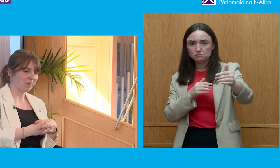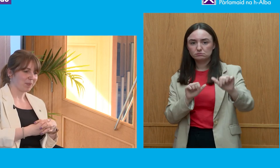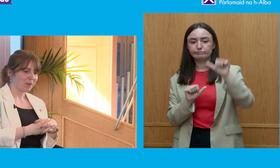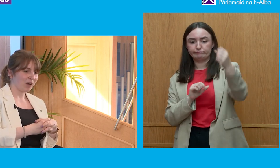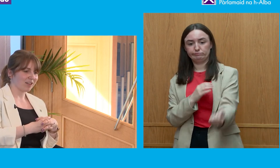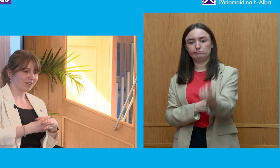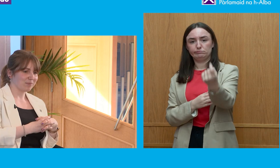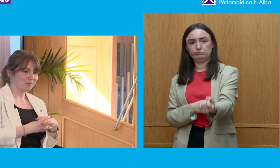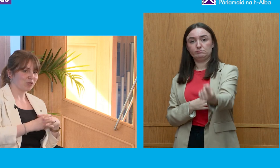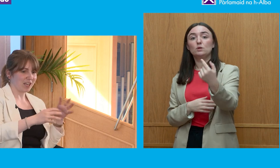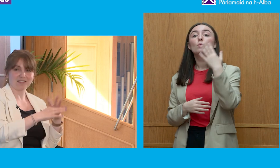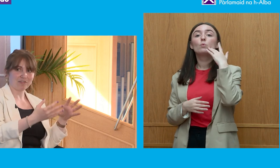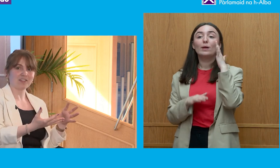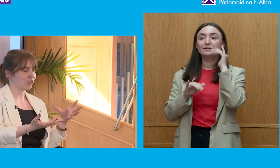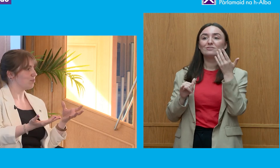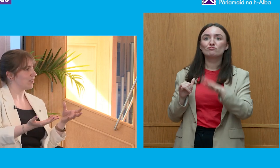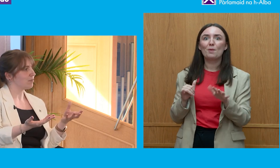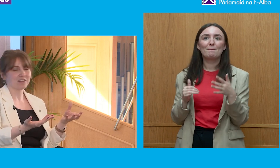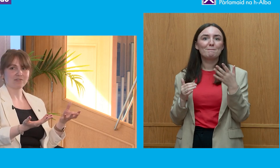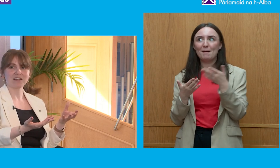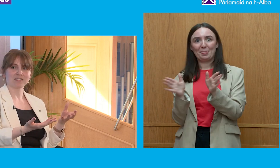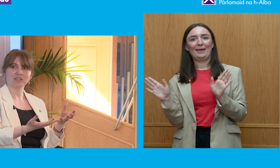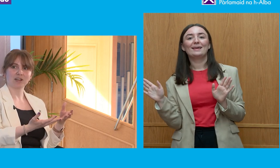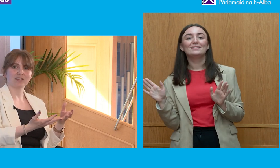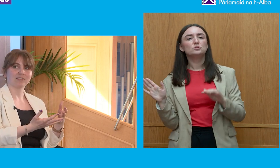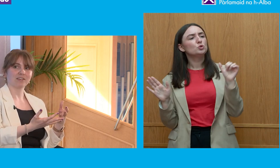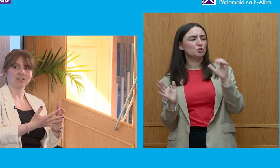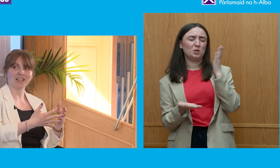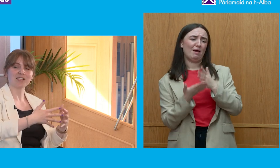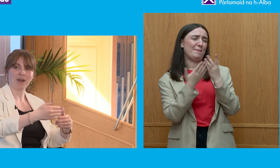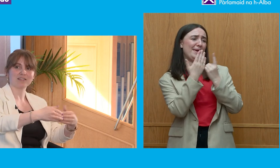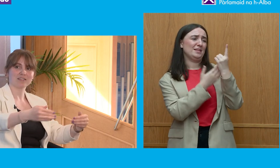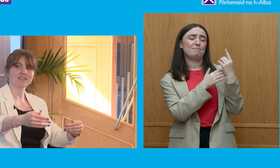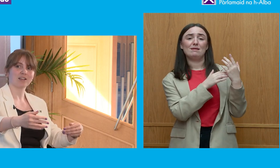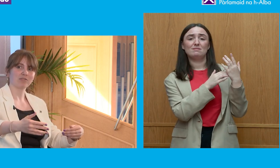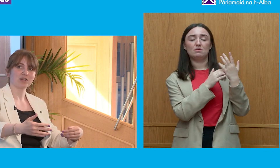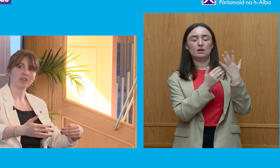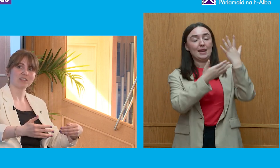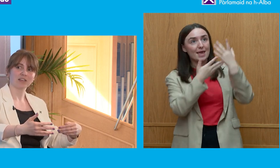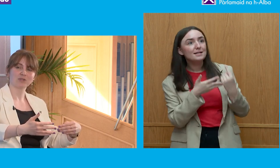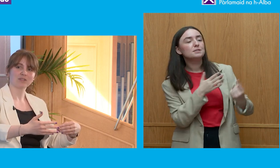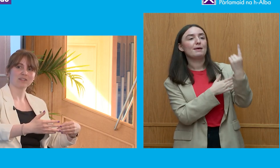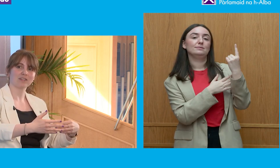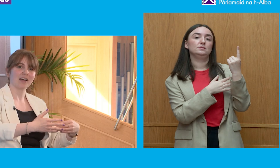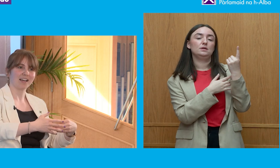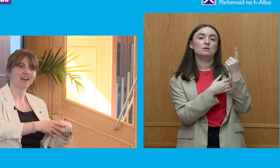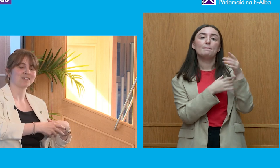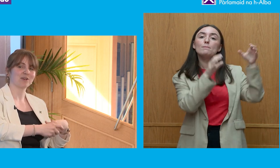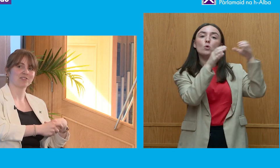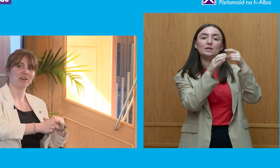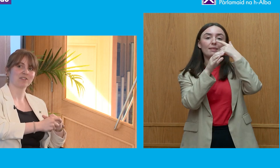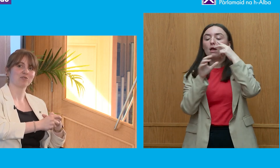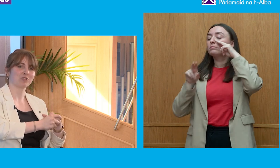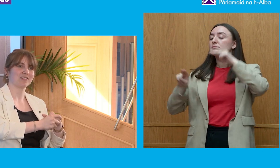but so yeah definitely there should be independent advisors I don't I don't governing bodies I don't I